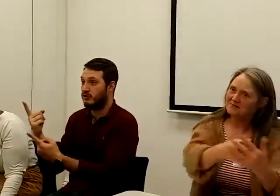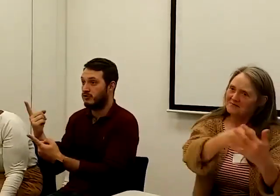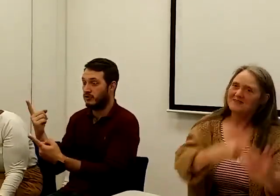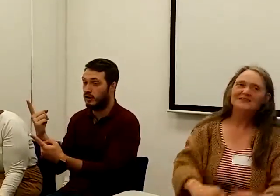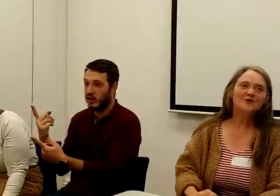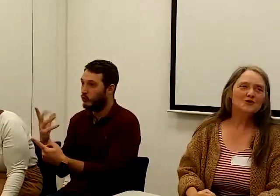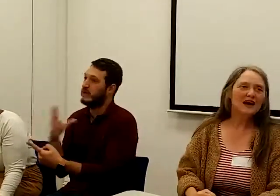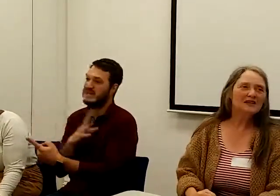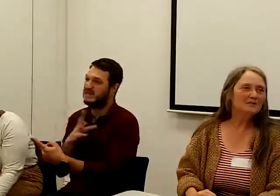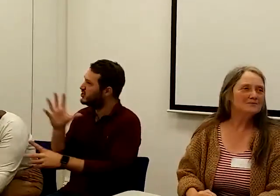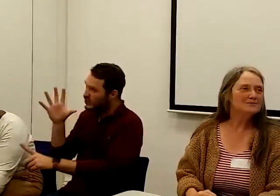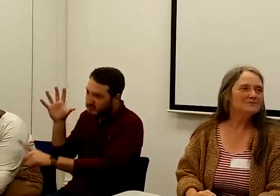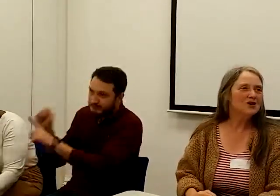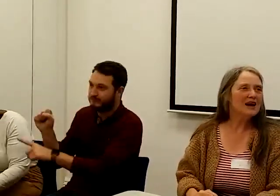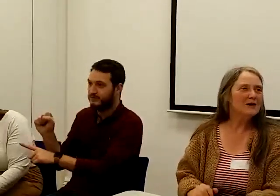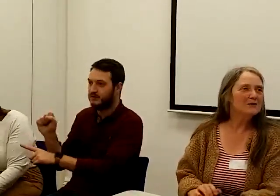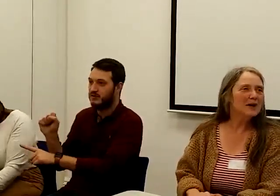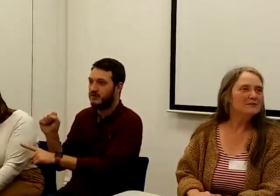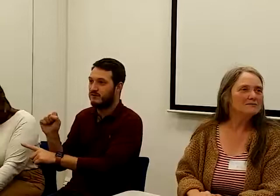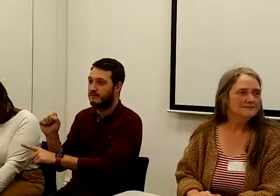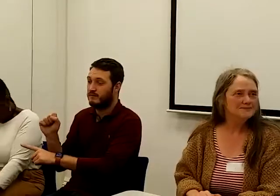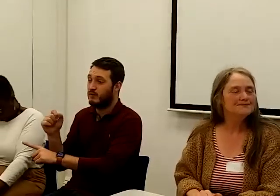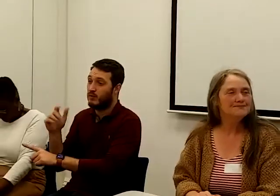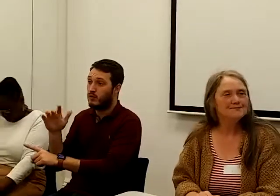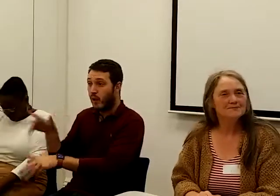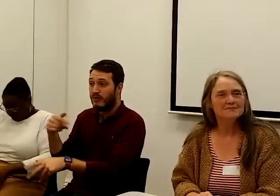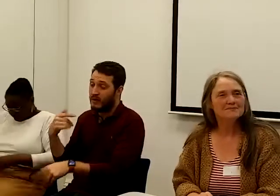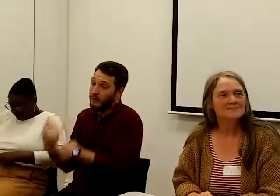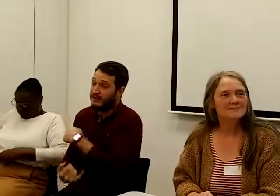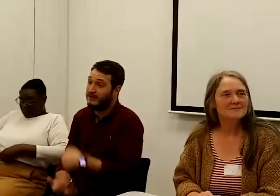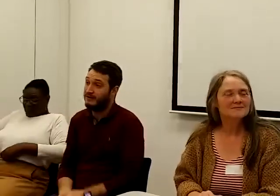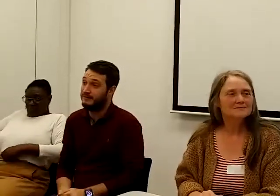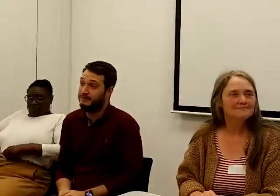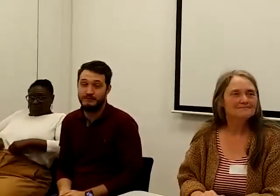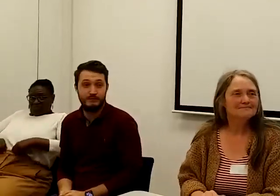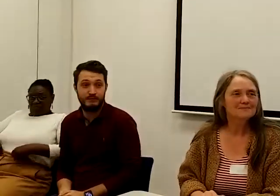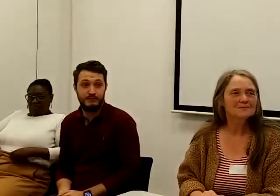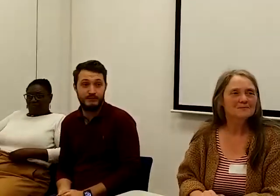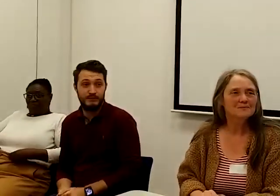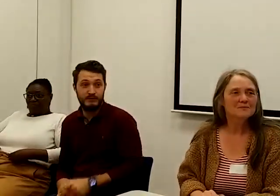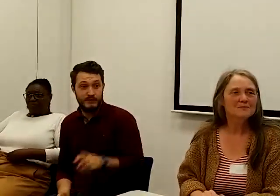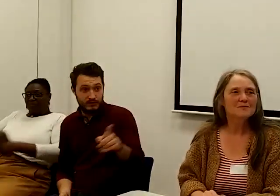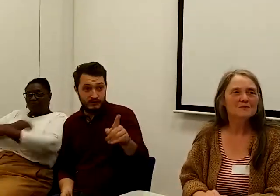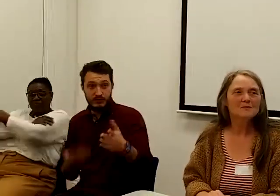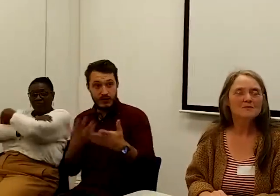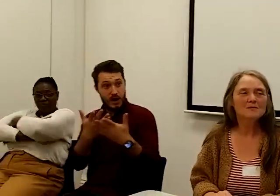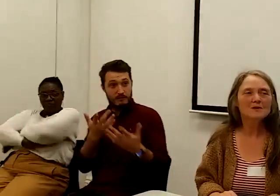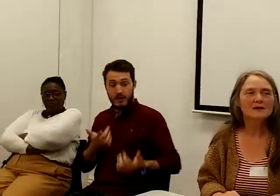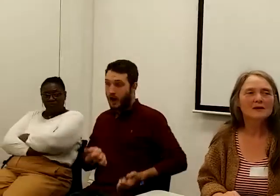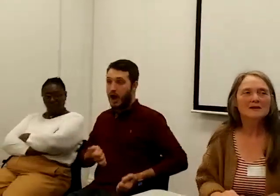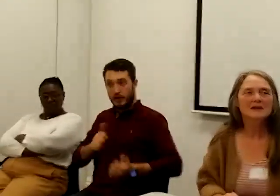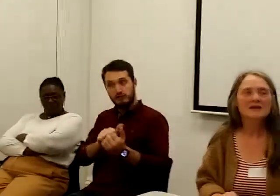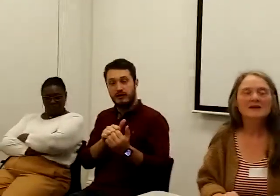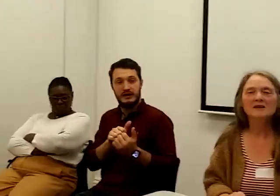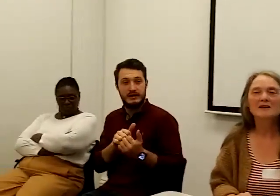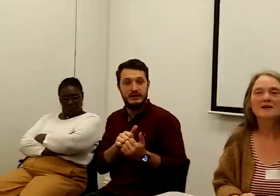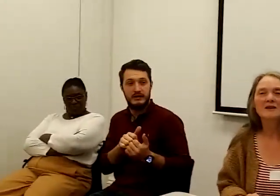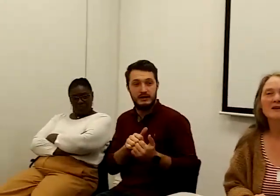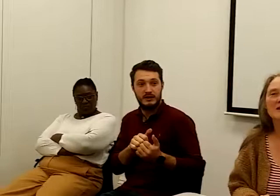create a knockout blow. Just to re-react, at the end, the starting point probably is to look around and if